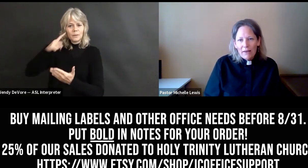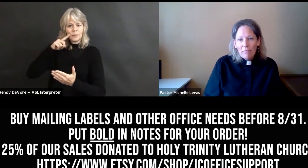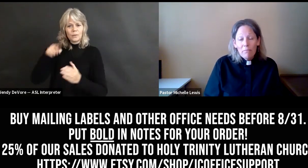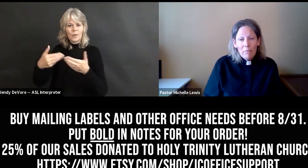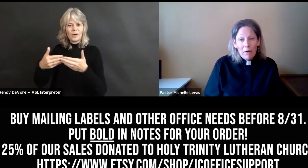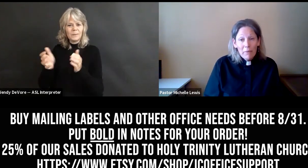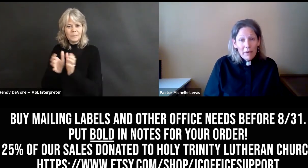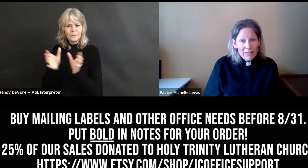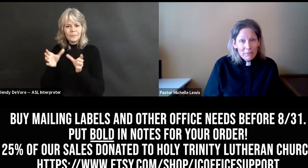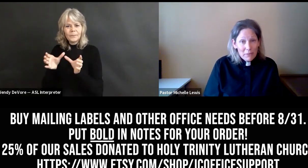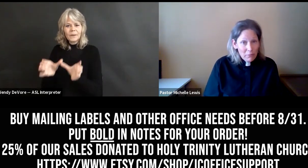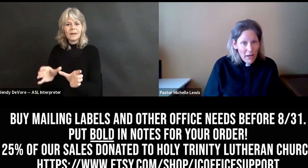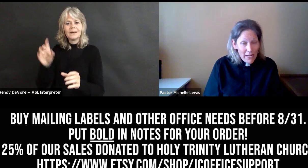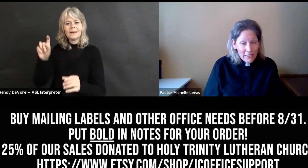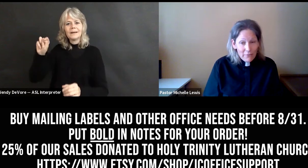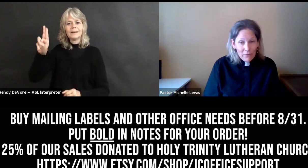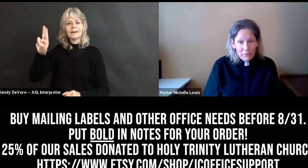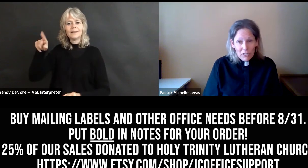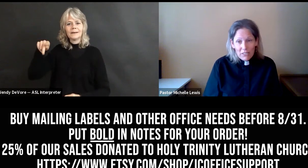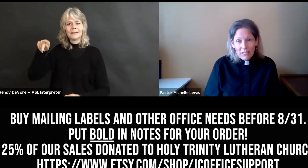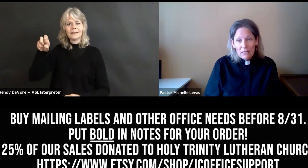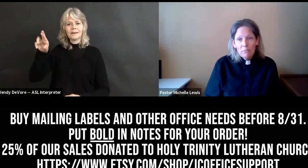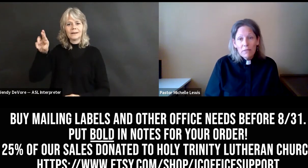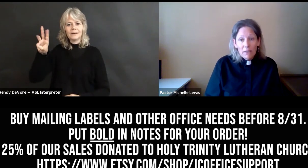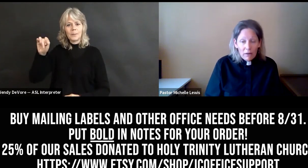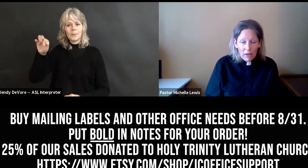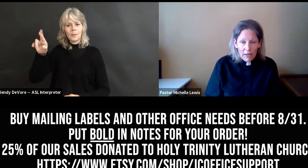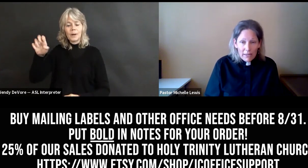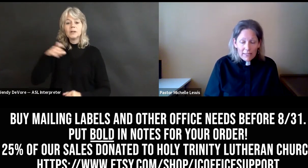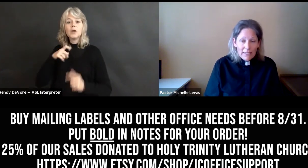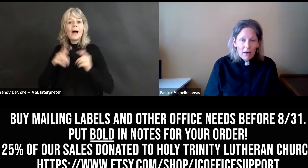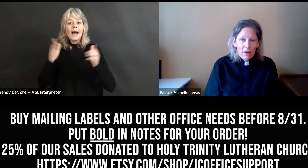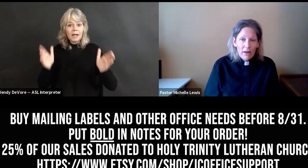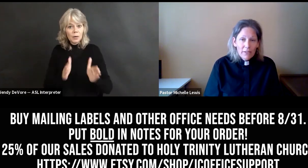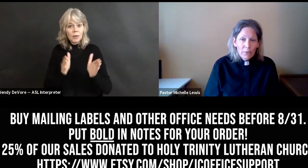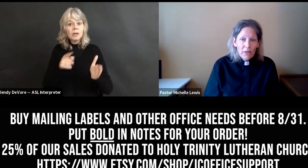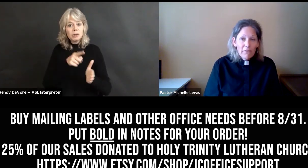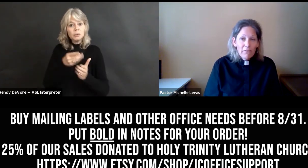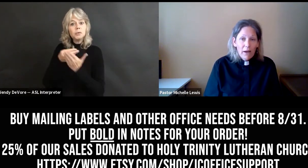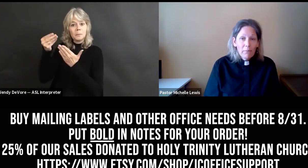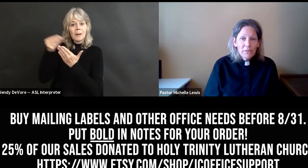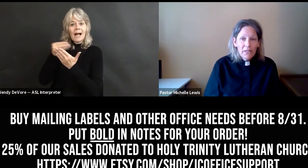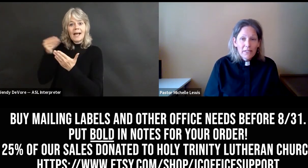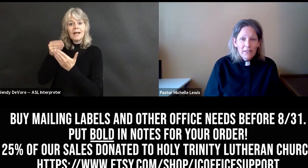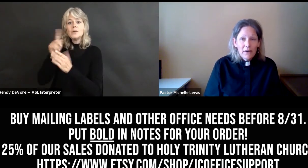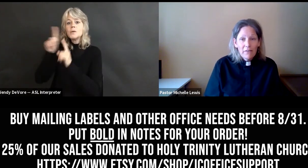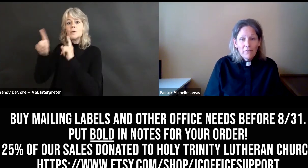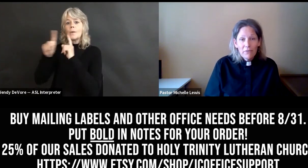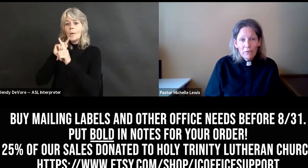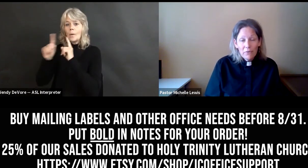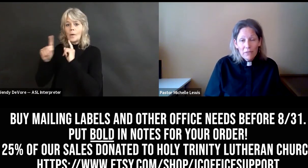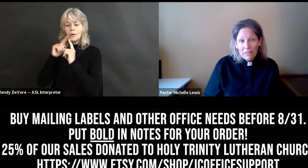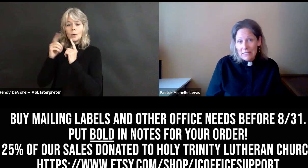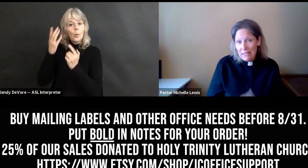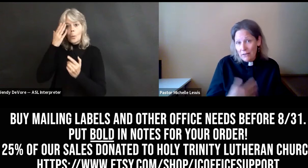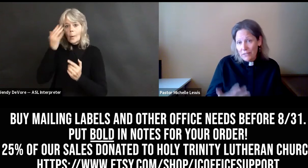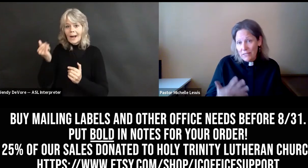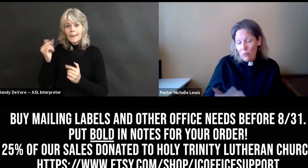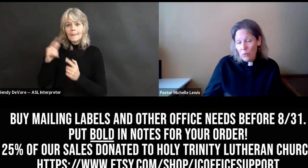Get some supplies from JC because 25% of the sales that we